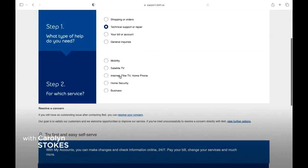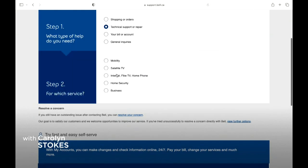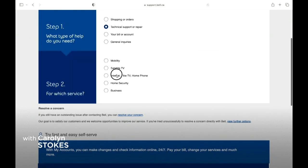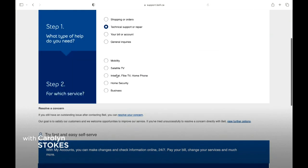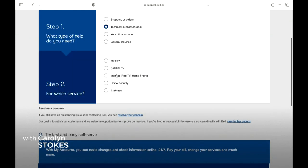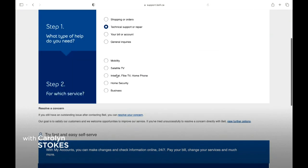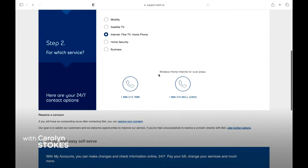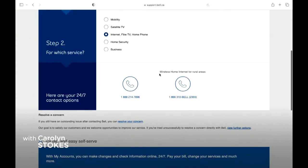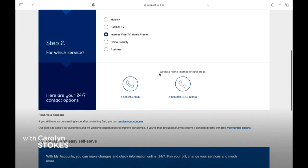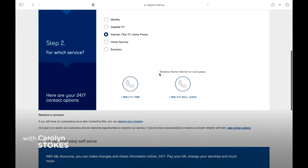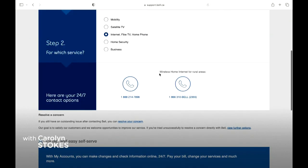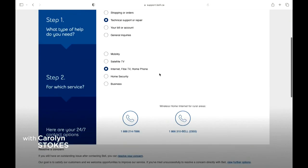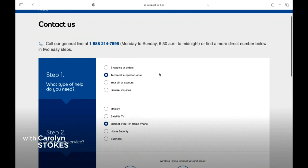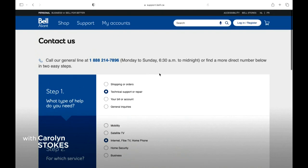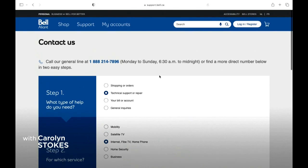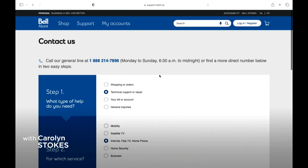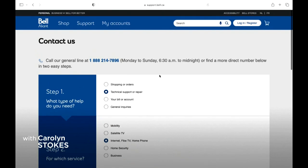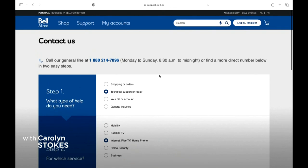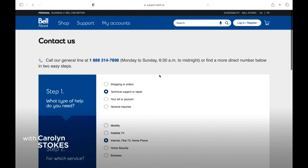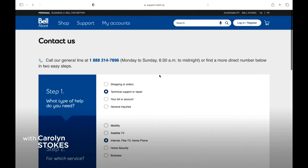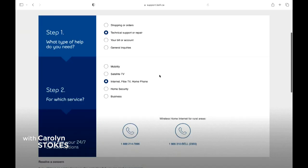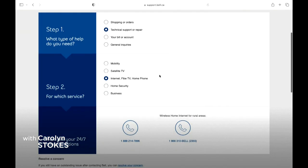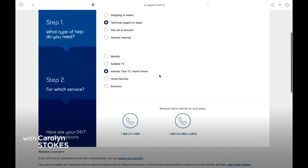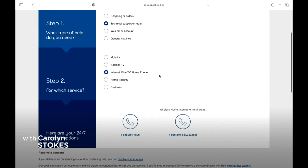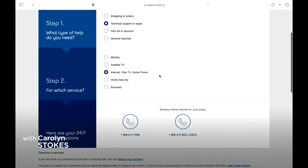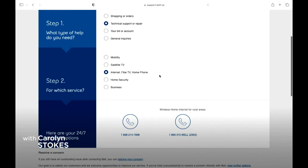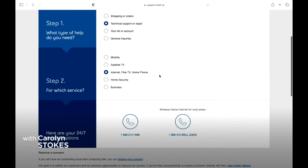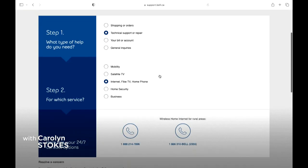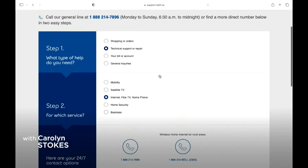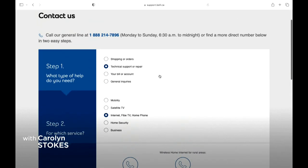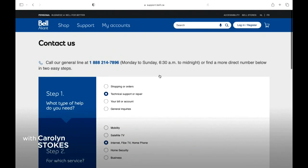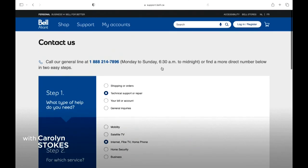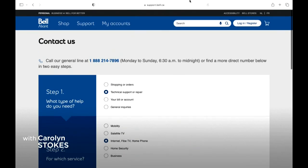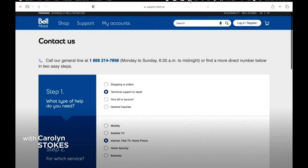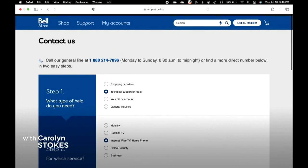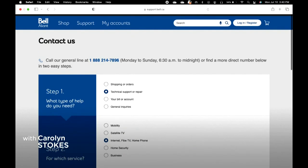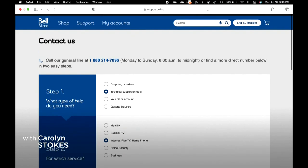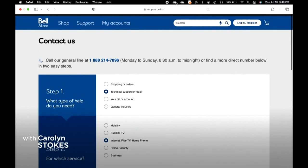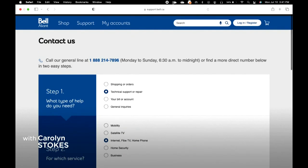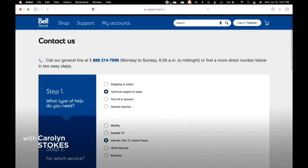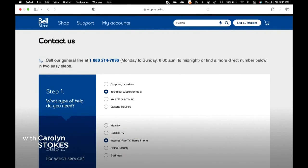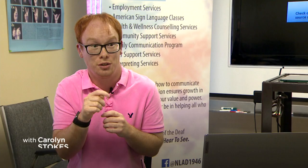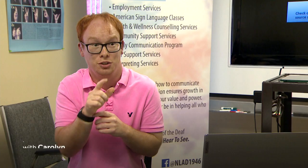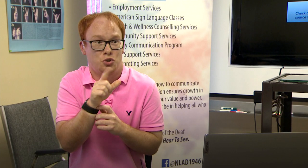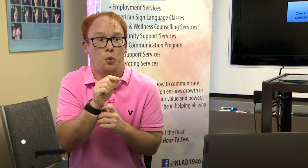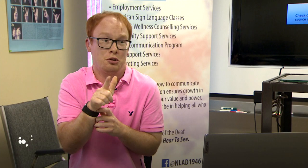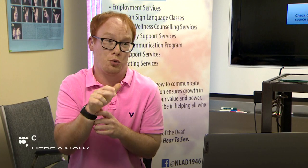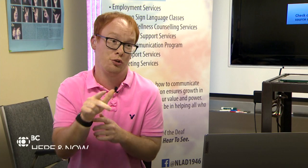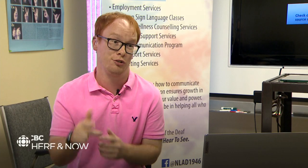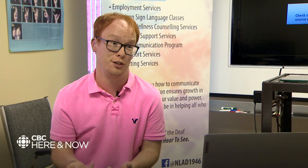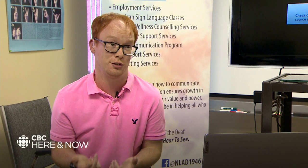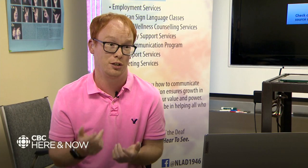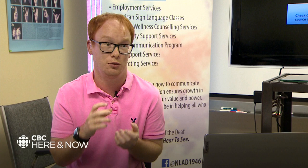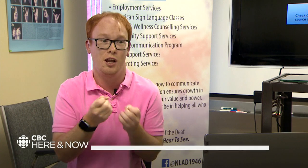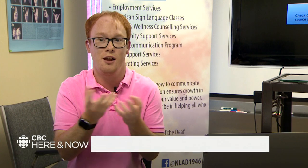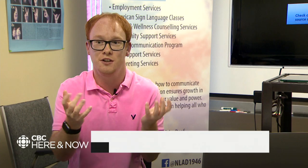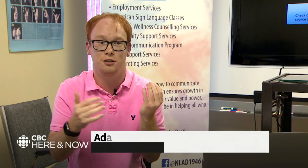redirecting him to a phone call, but he's hard of hearing. A phone is not an option. But it's 2023. Everything